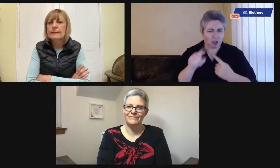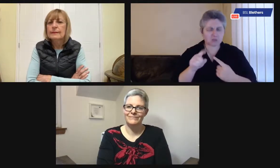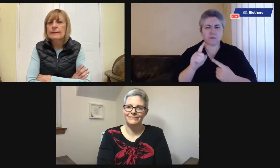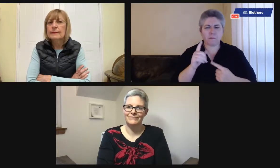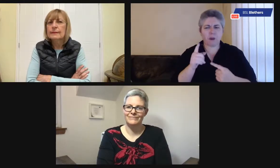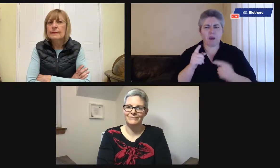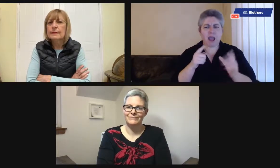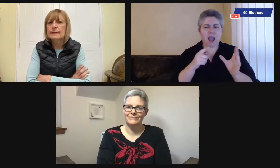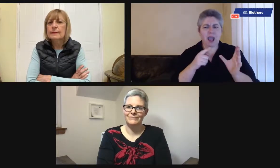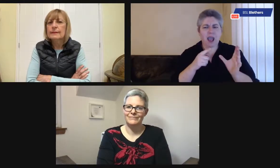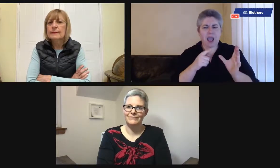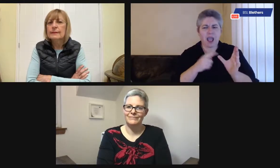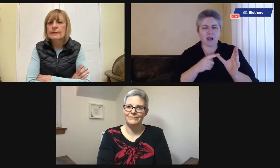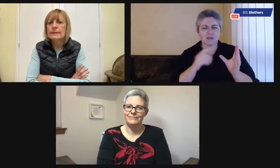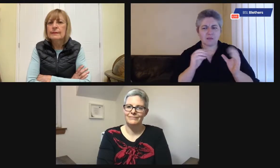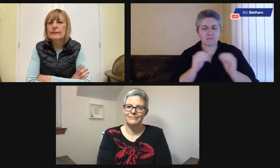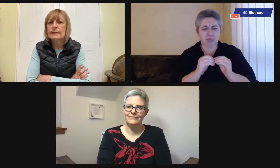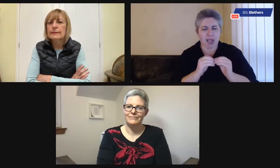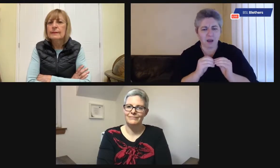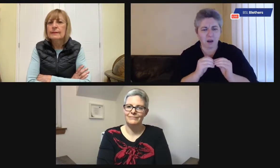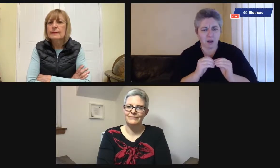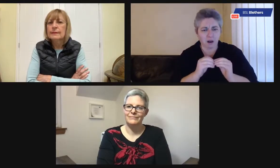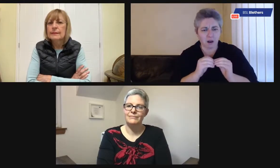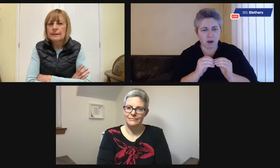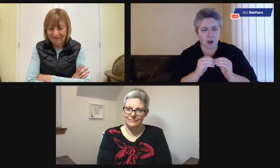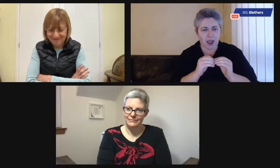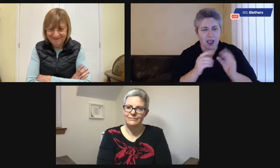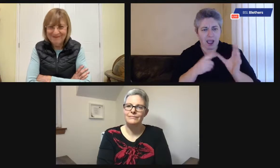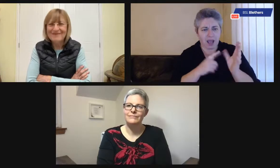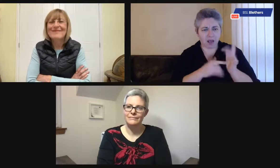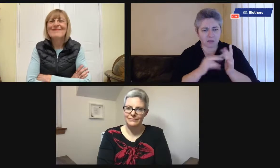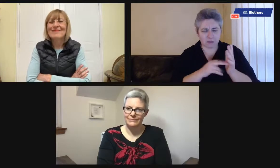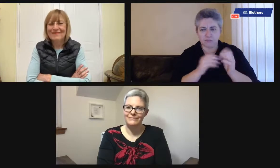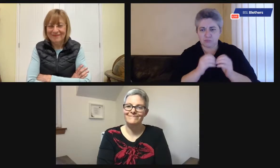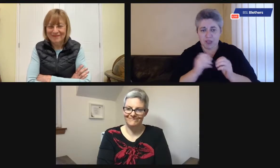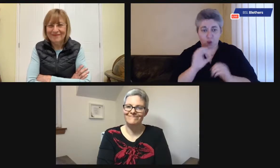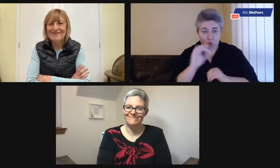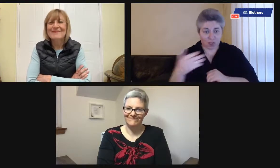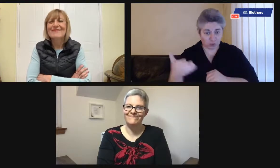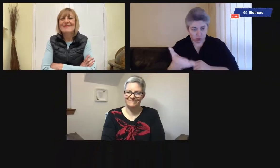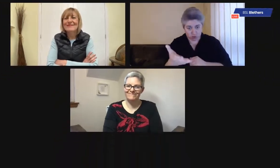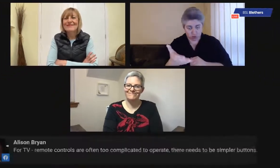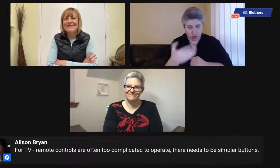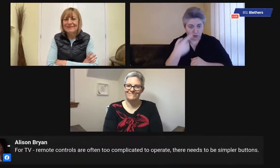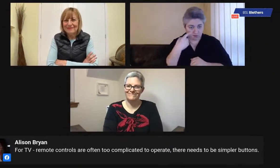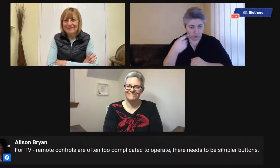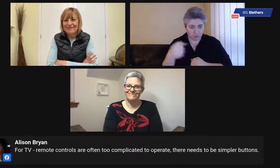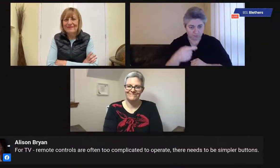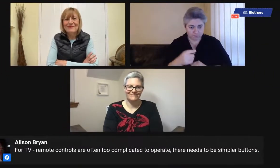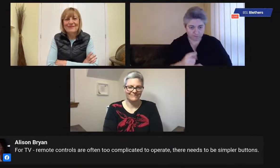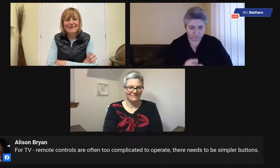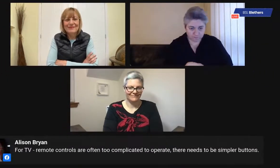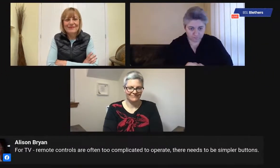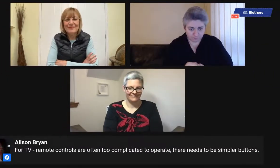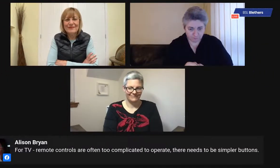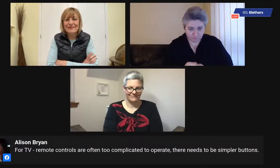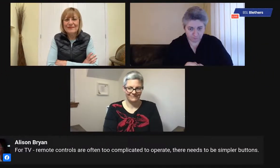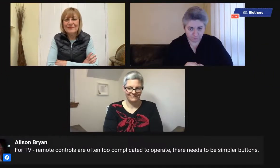the living room. One we've already answered. But we have Alan, Alice and Brian,